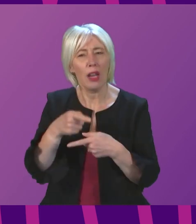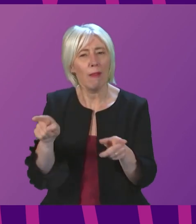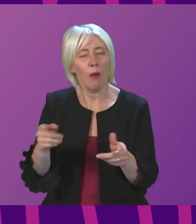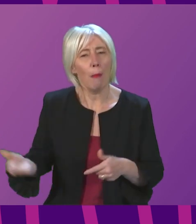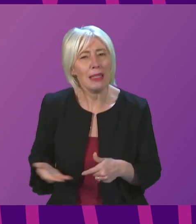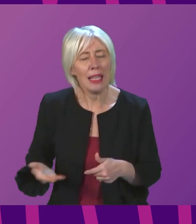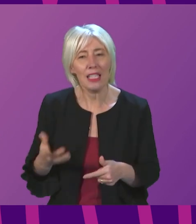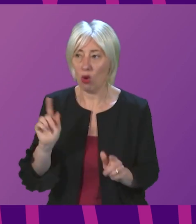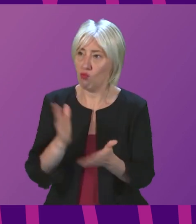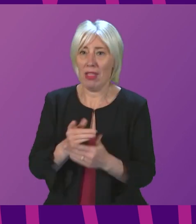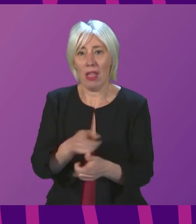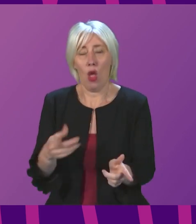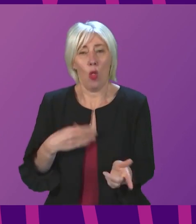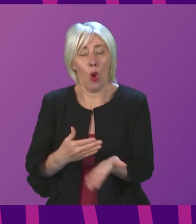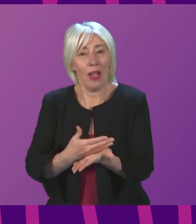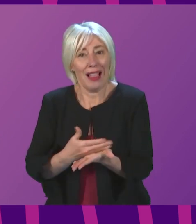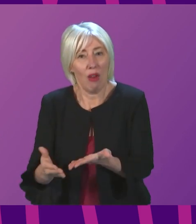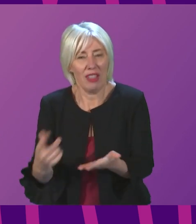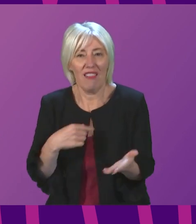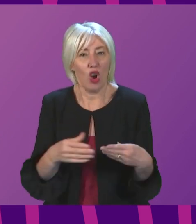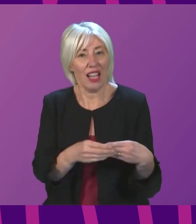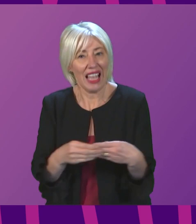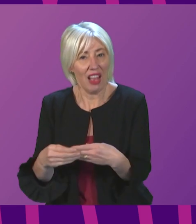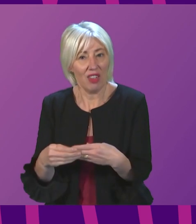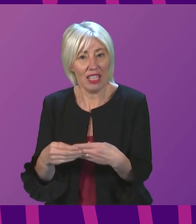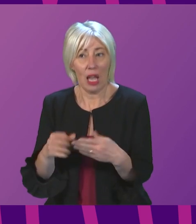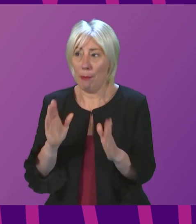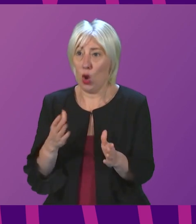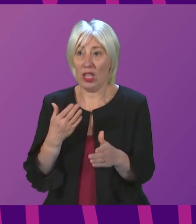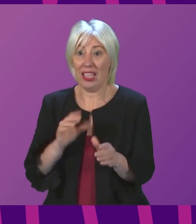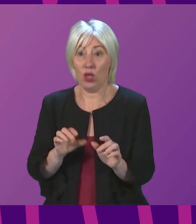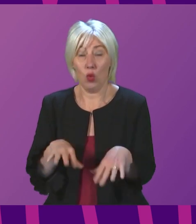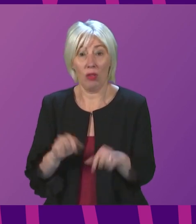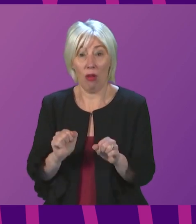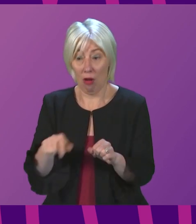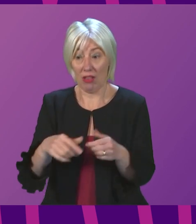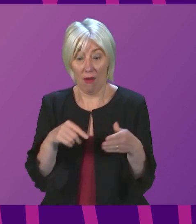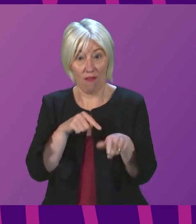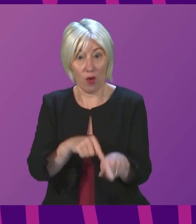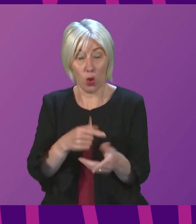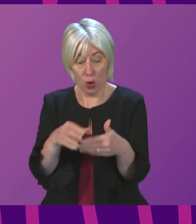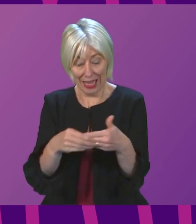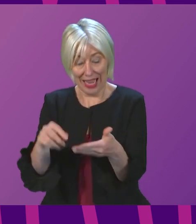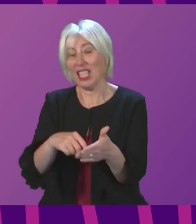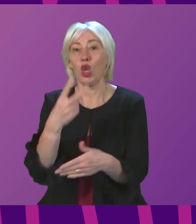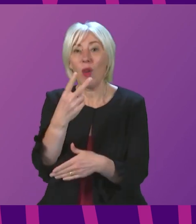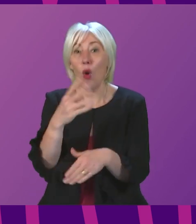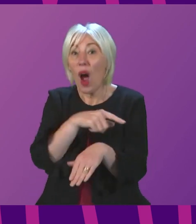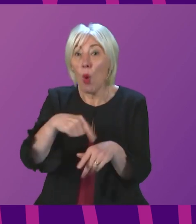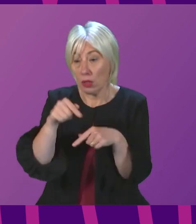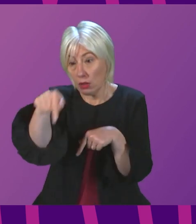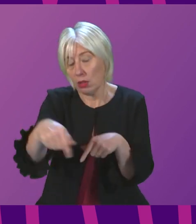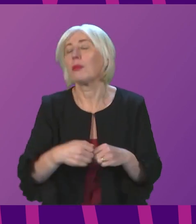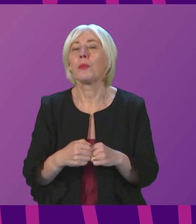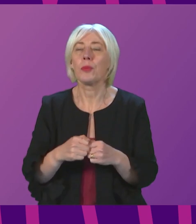is clarity to apply this guidance in just over 24 hours' time. The First Minister, the guidance will be